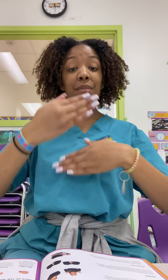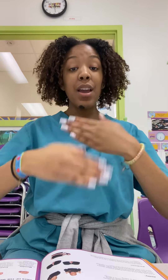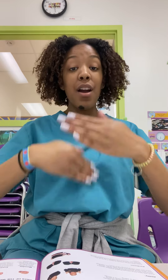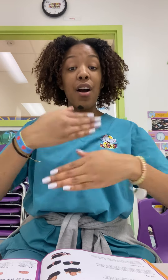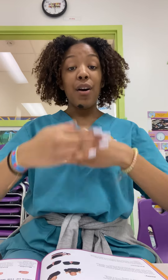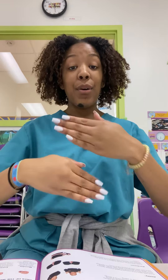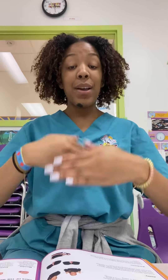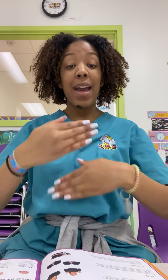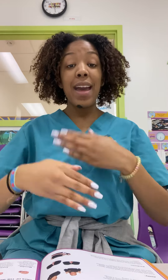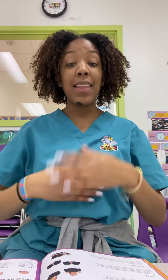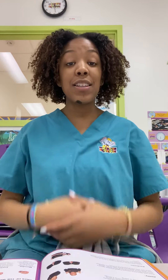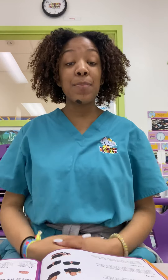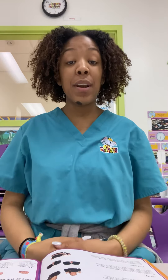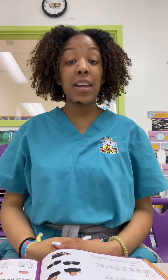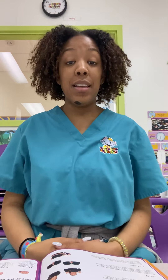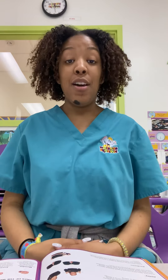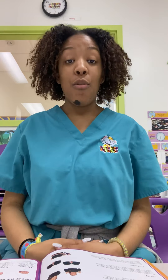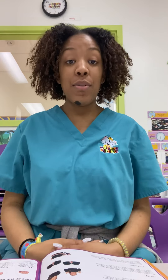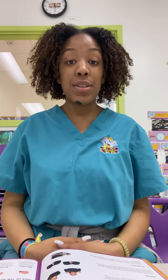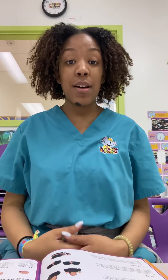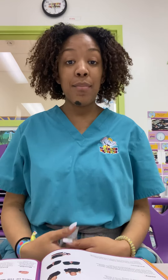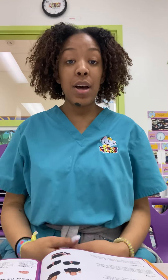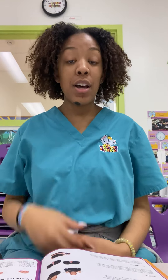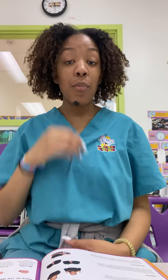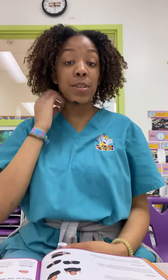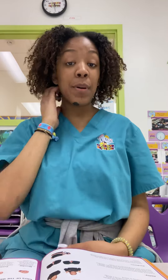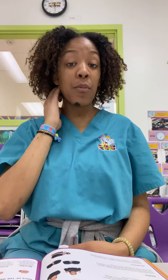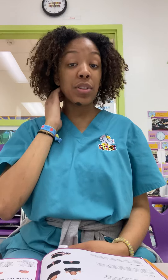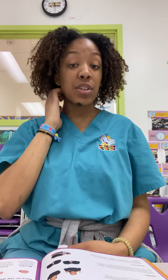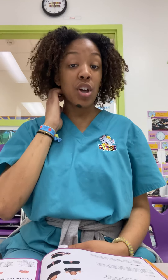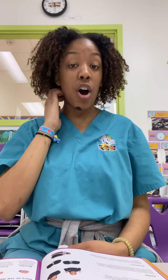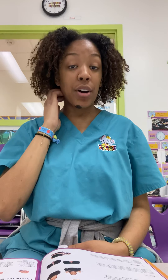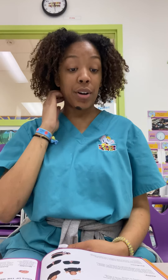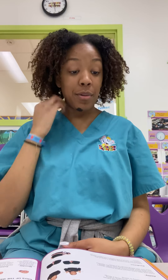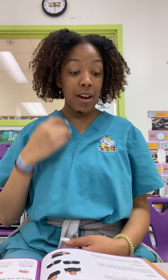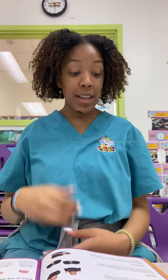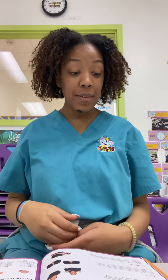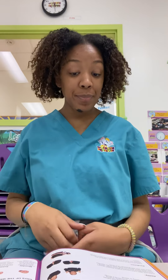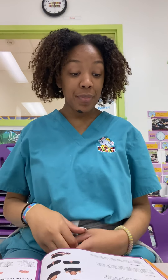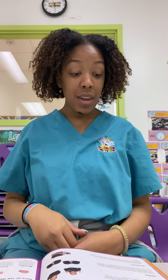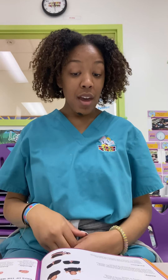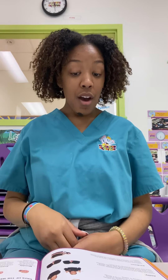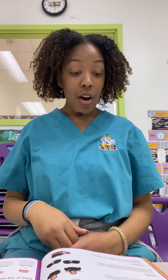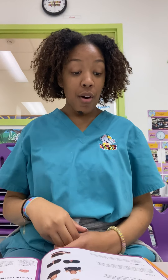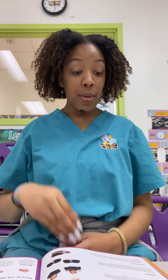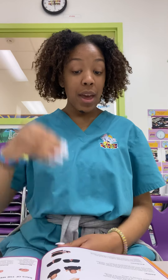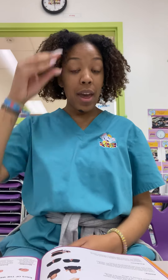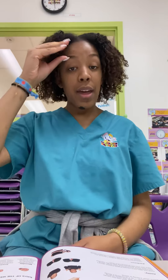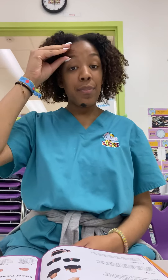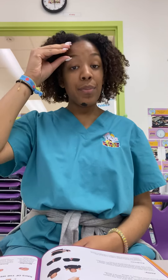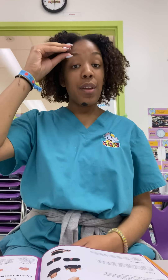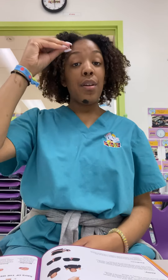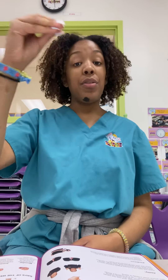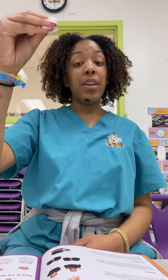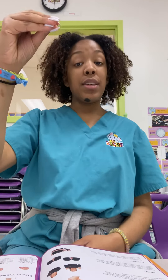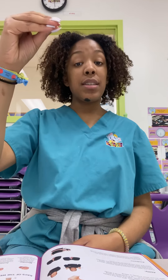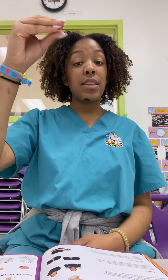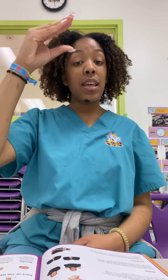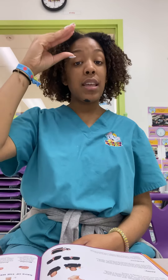Okay let's put it with some, let's put it with the song. Are we ready? Okay. This is